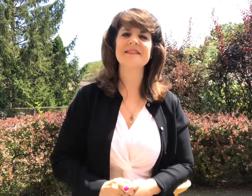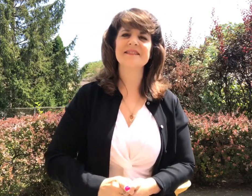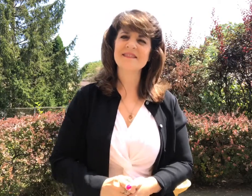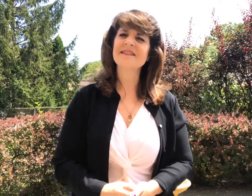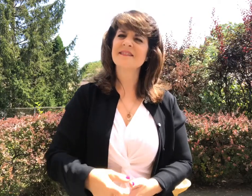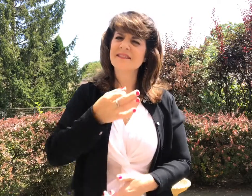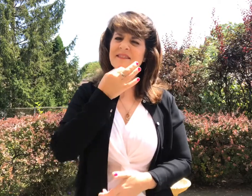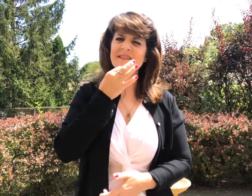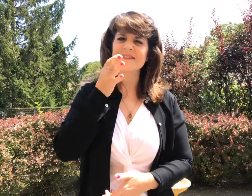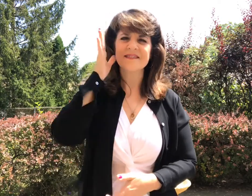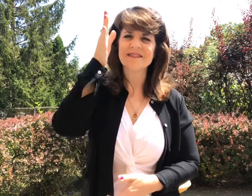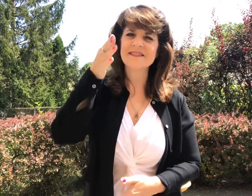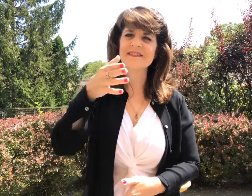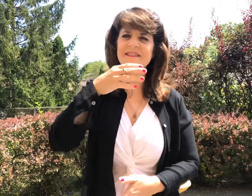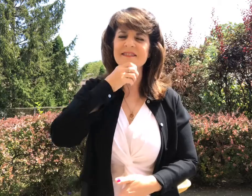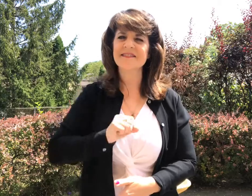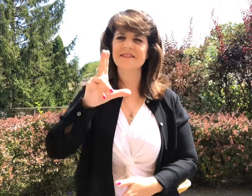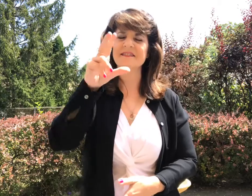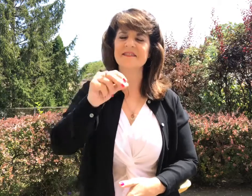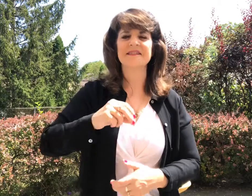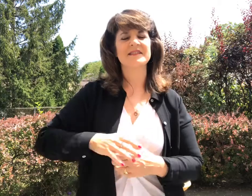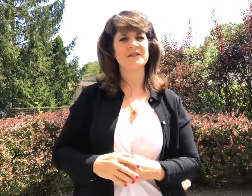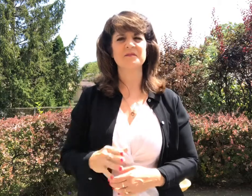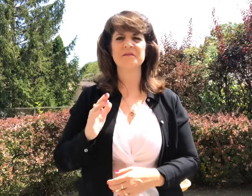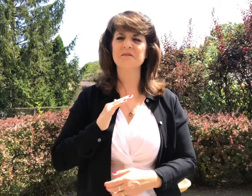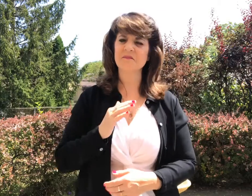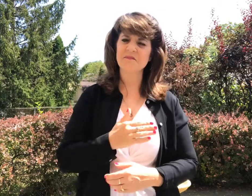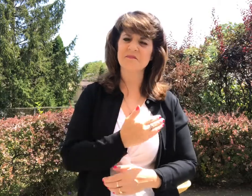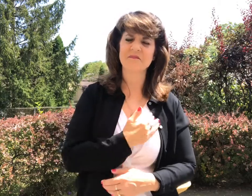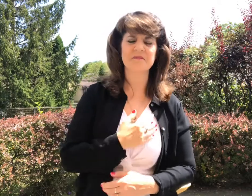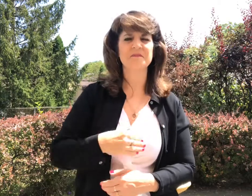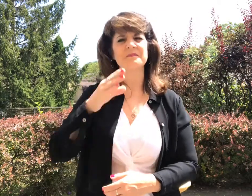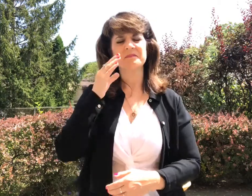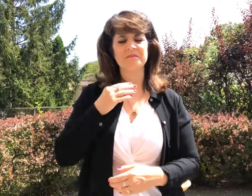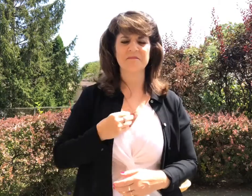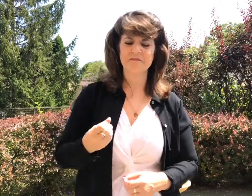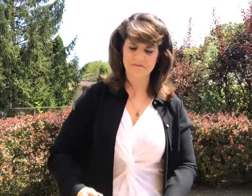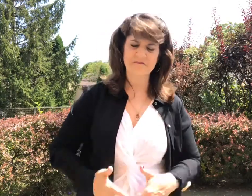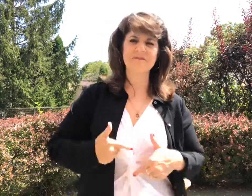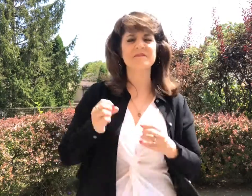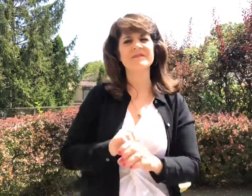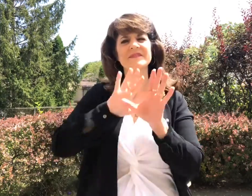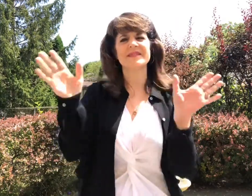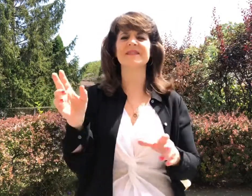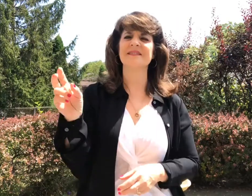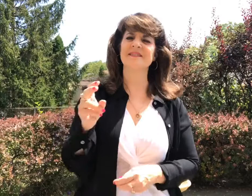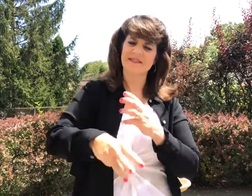Soon we'll be 30 years old. Our songs have been sold. We've traveled around the world and we're still